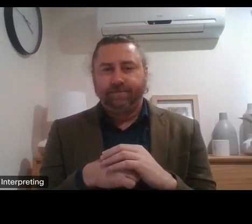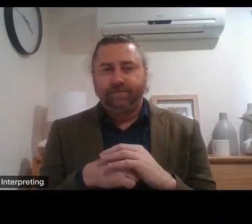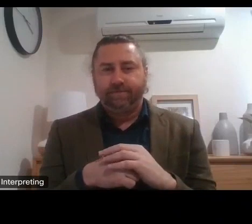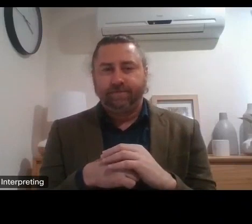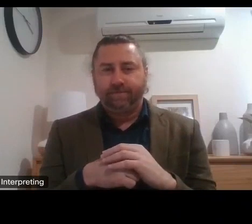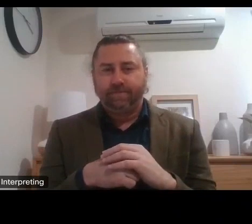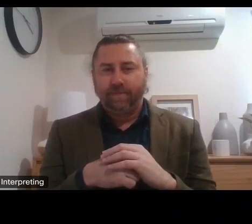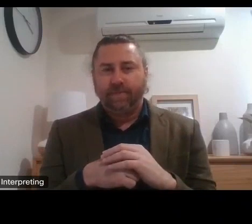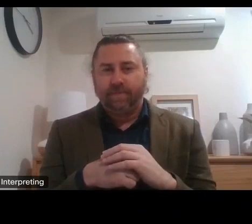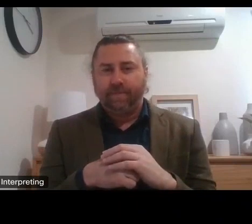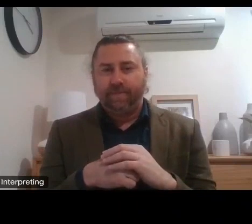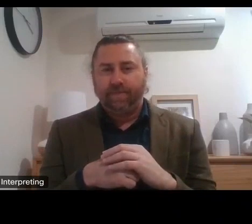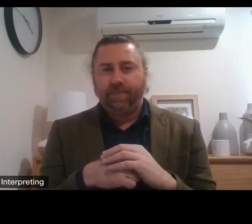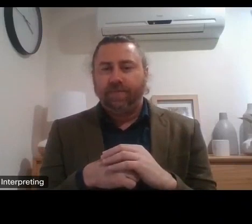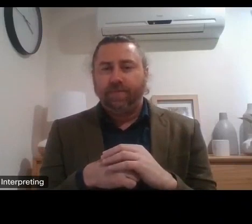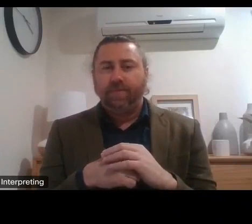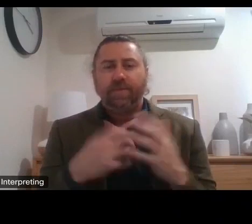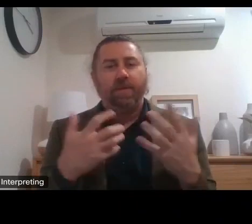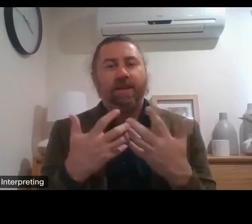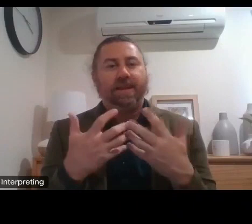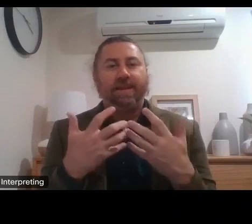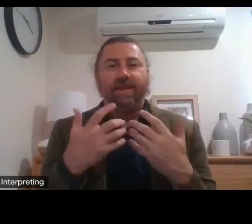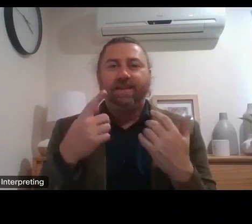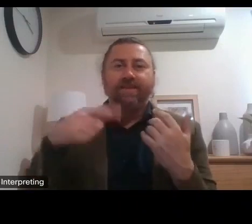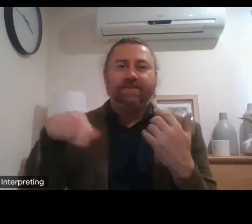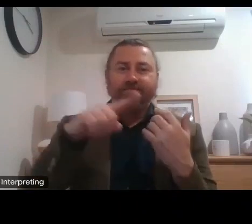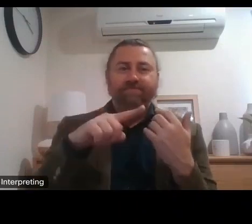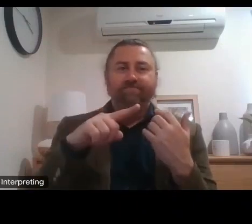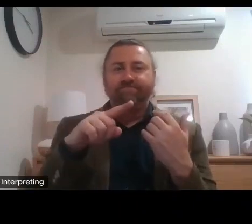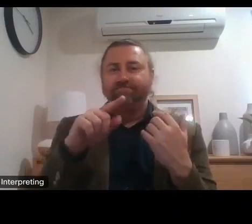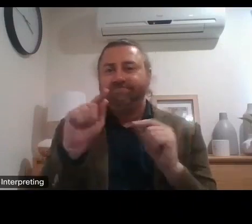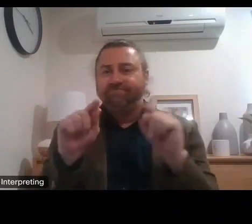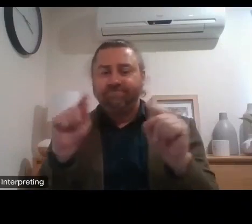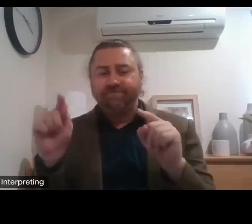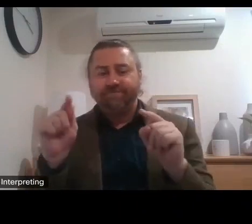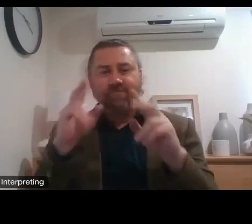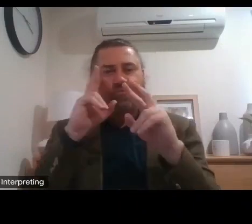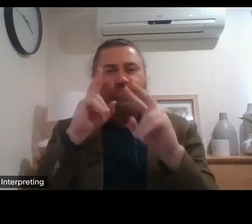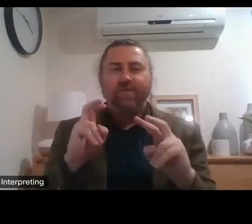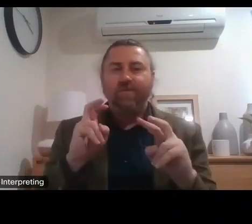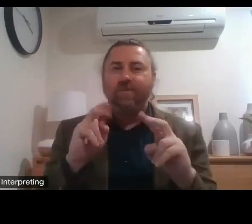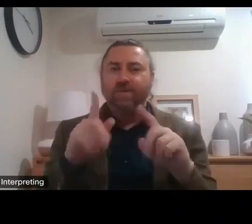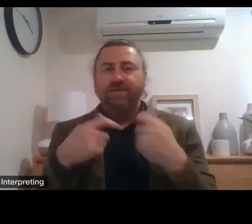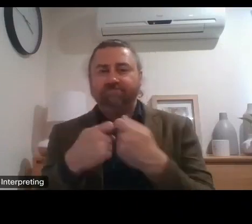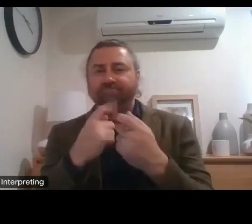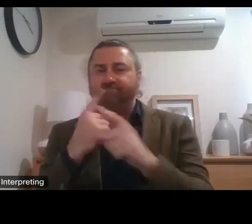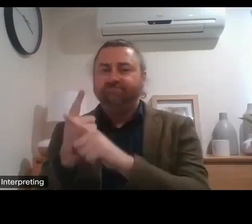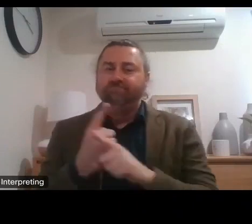many of the things that both yourself and members of the review team have been saying I think